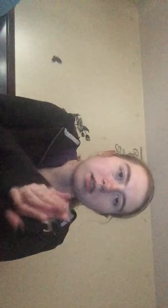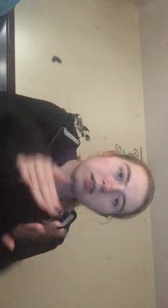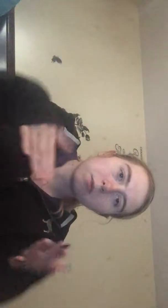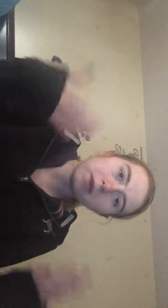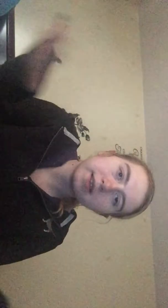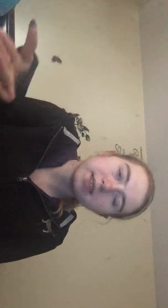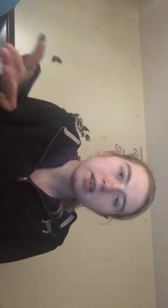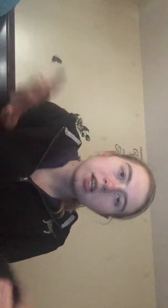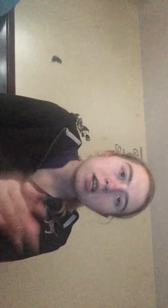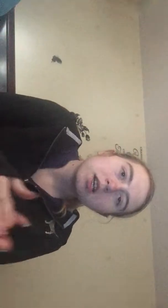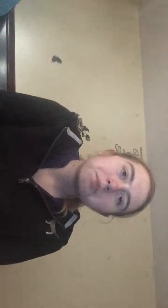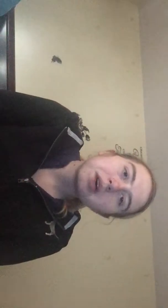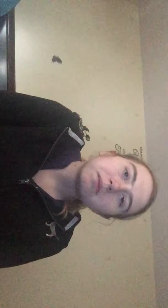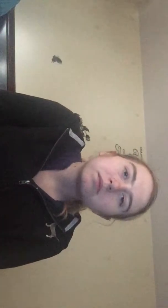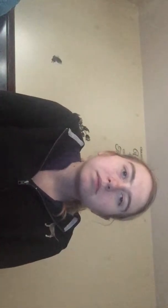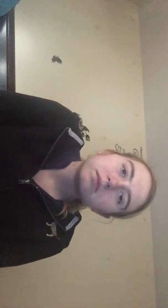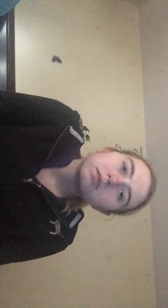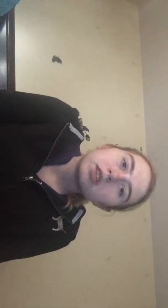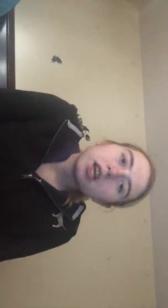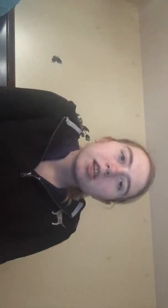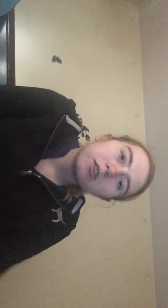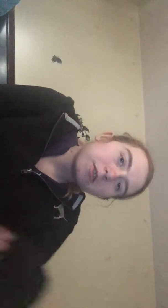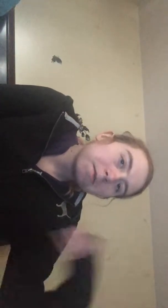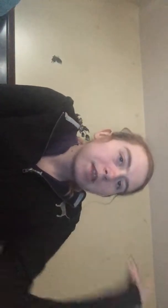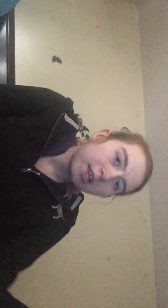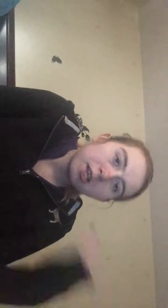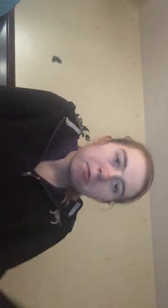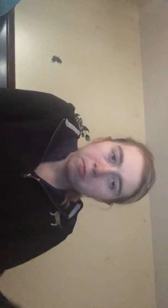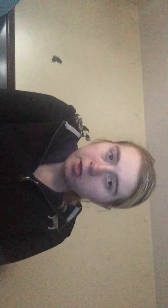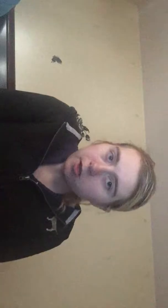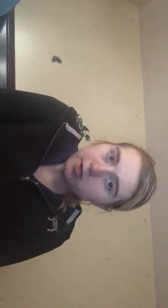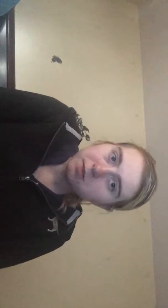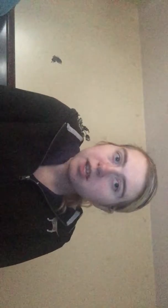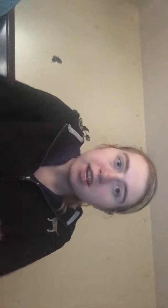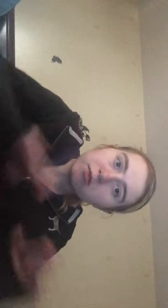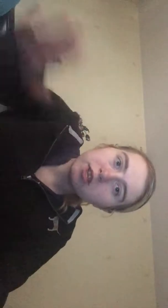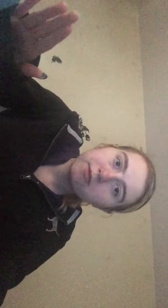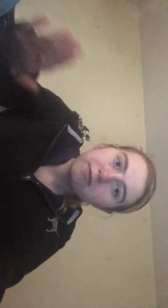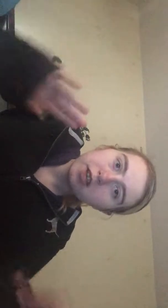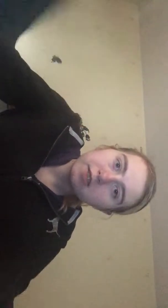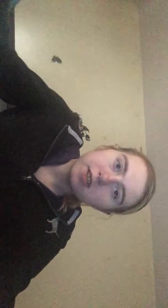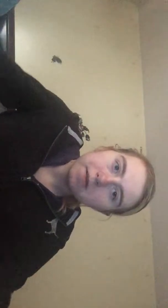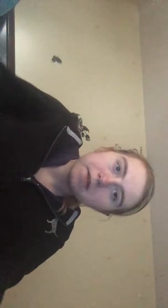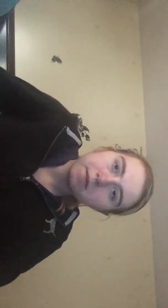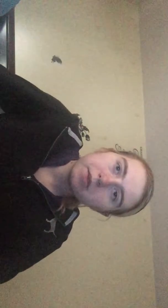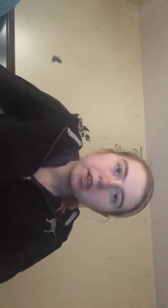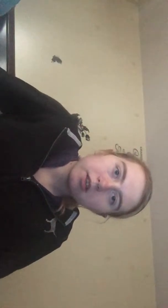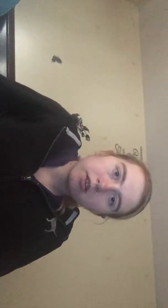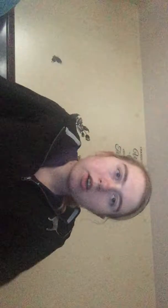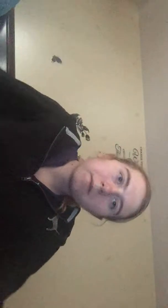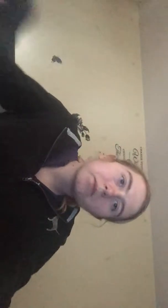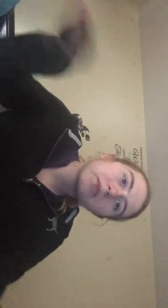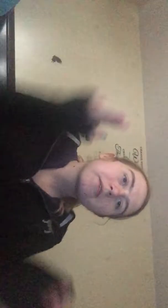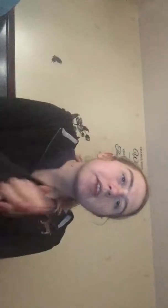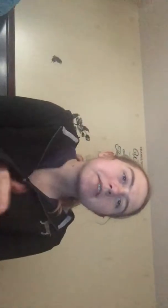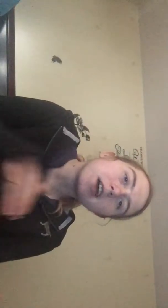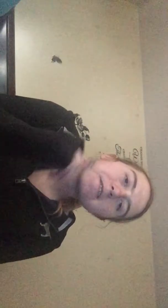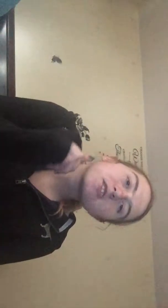what I said but I it really haunts me and I don't like fake stuff like fake knives